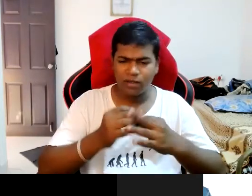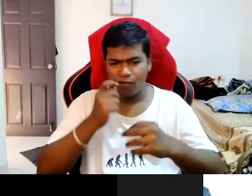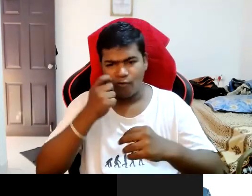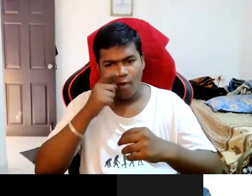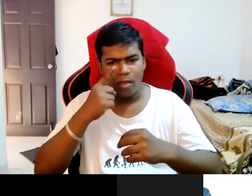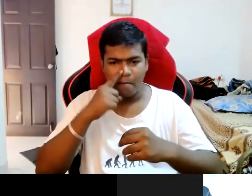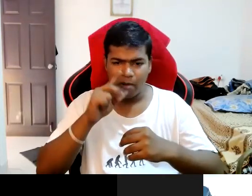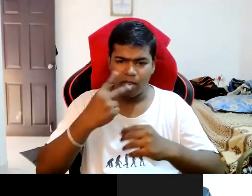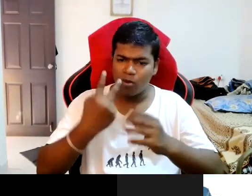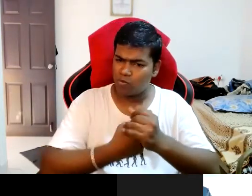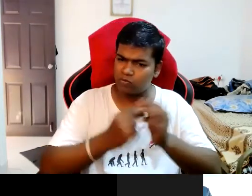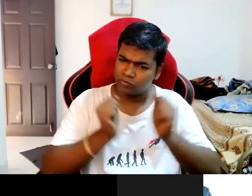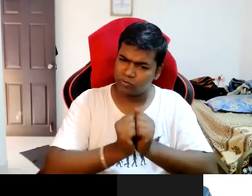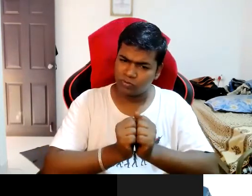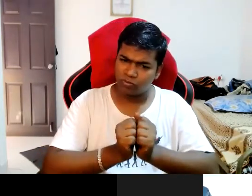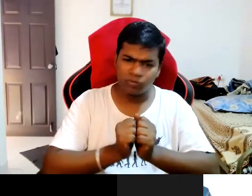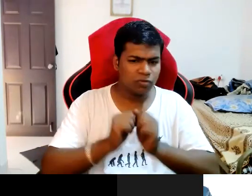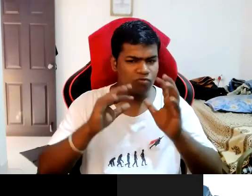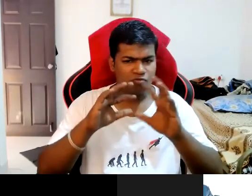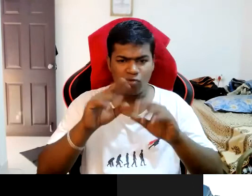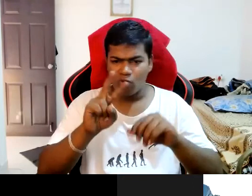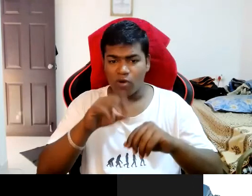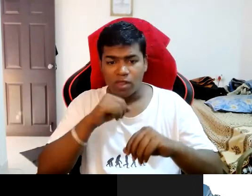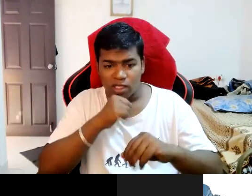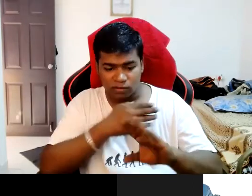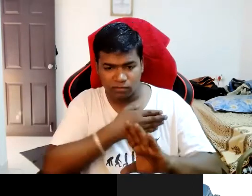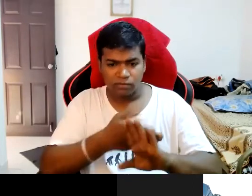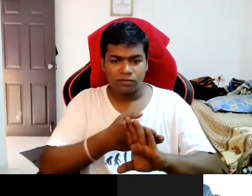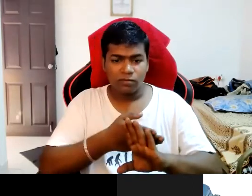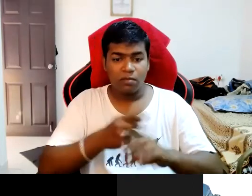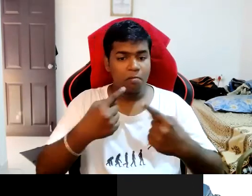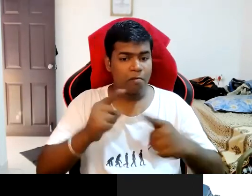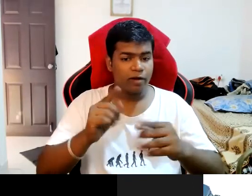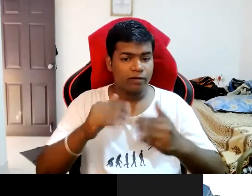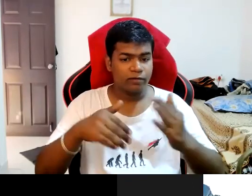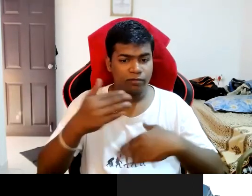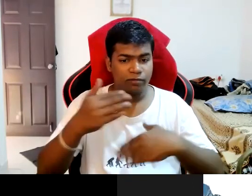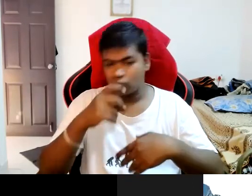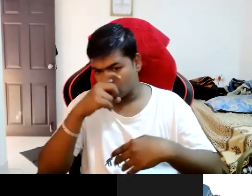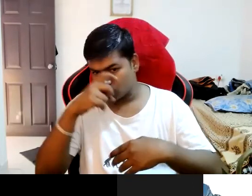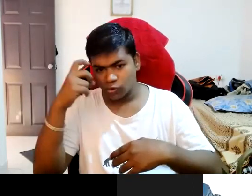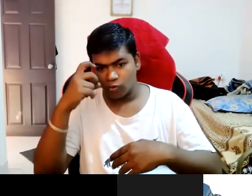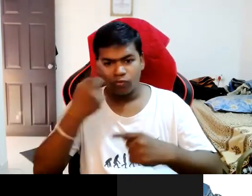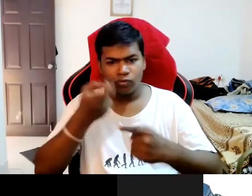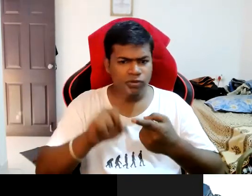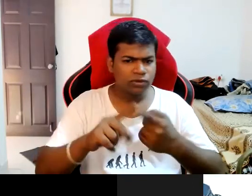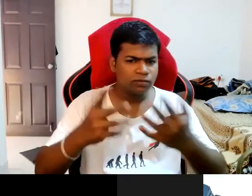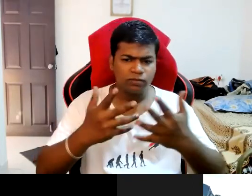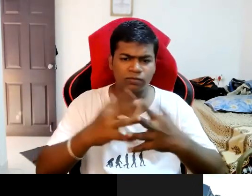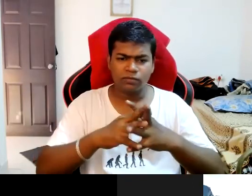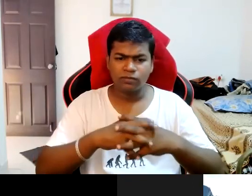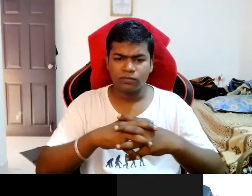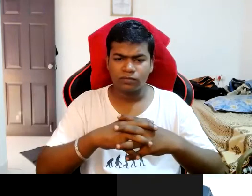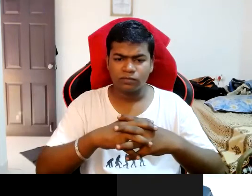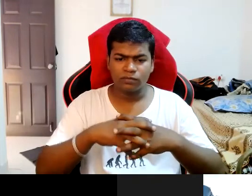years I was in the four walls only so but in the job situation would happen I was changed